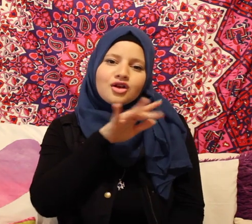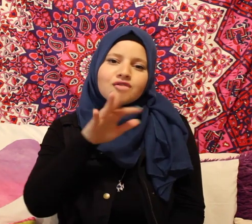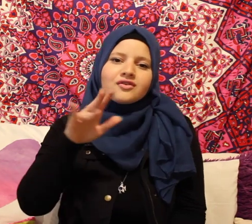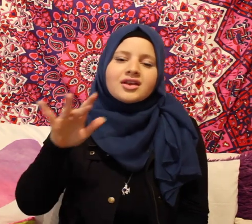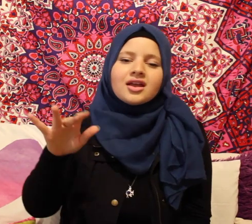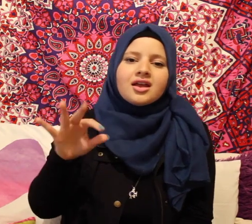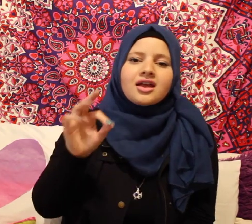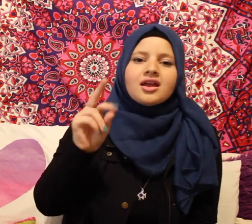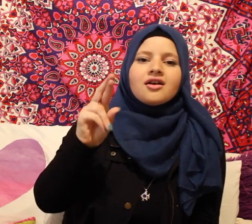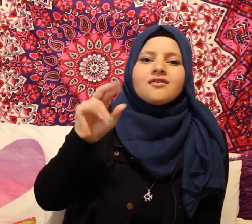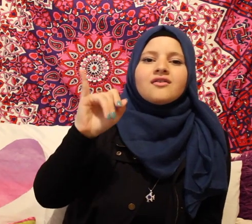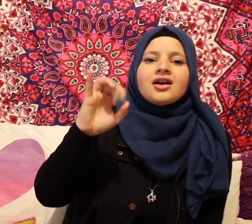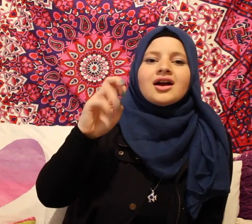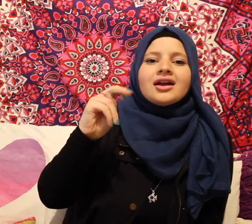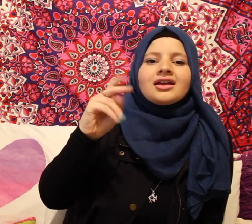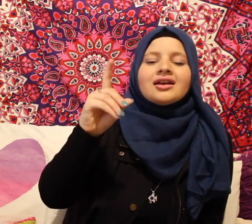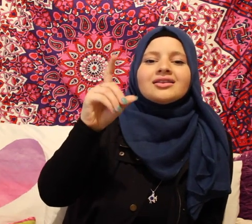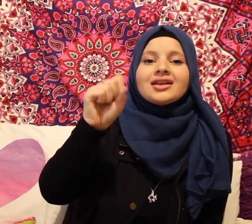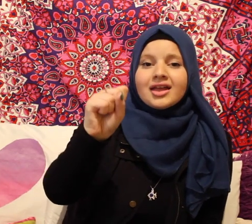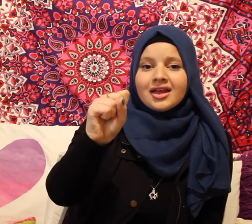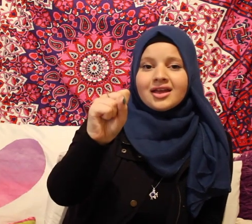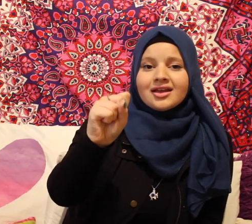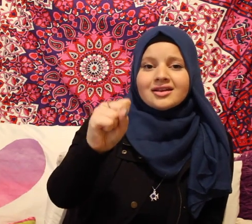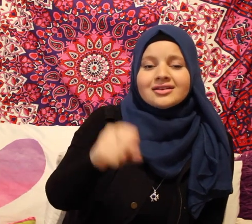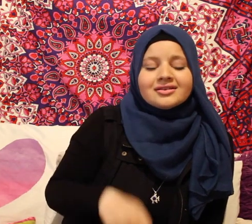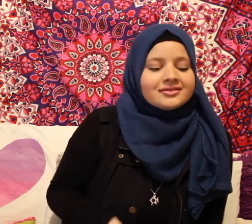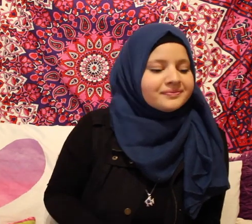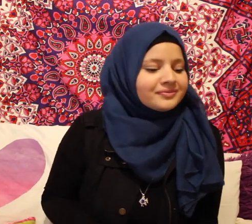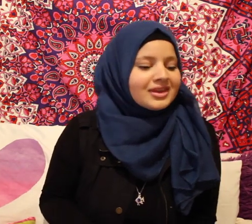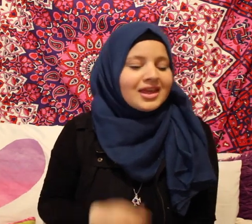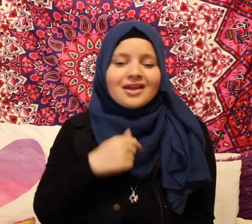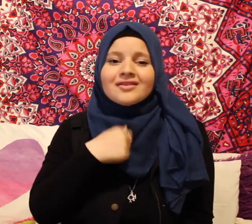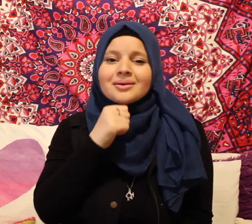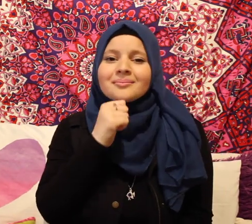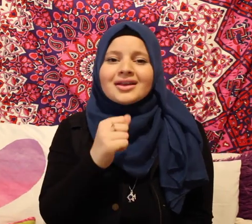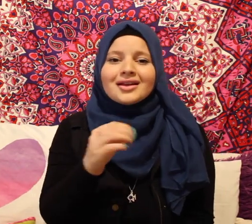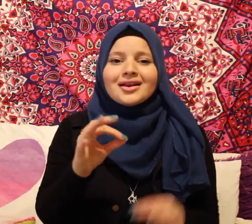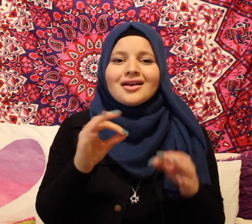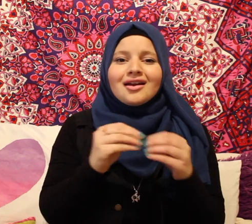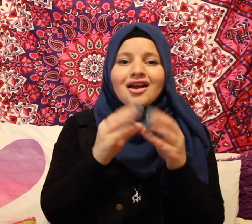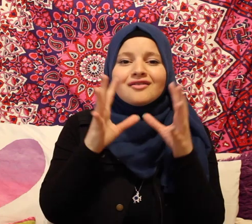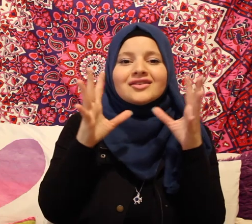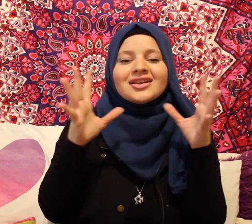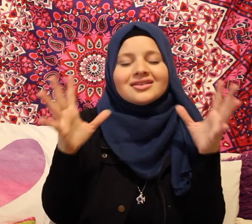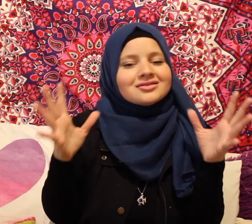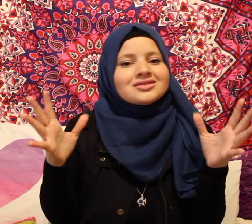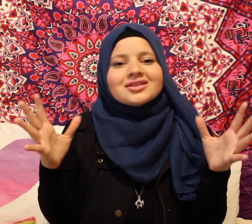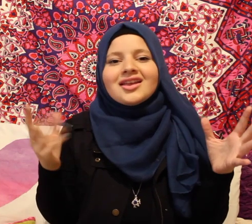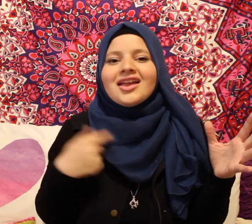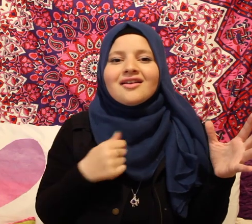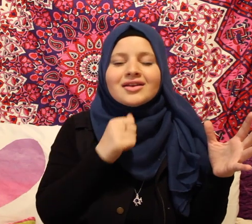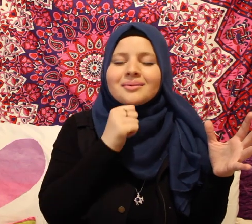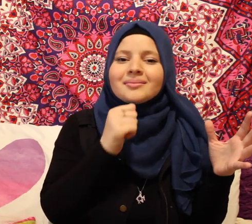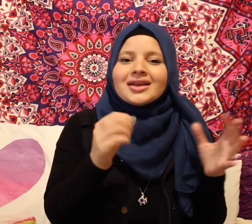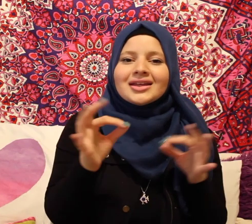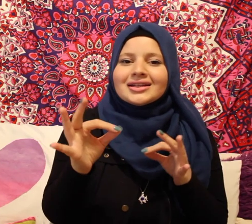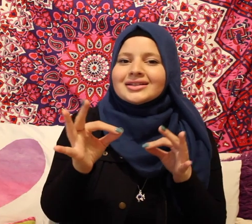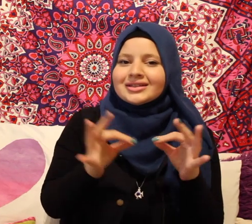it out for you, F-R-I-N-S Haven't I made it obvious? Haven't made it obvious? Haven't I made it